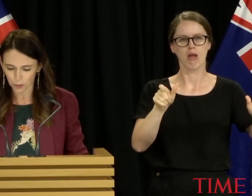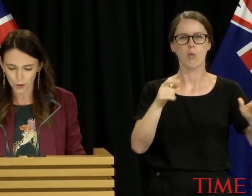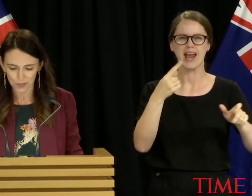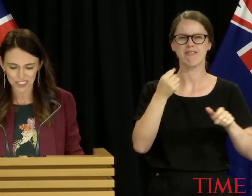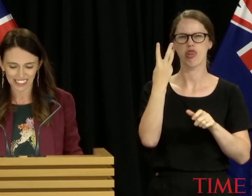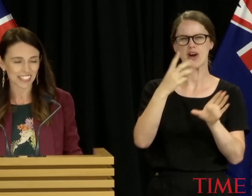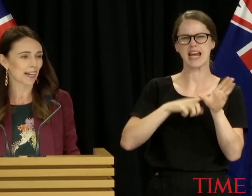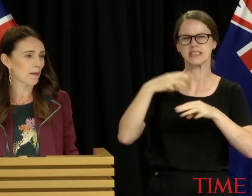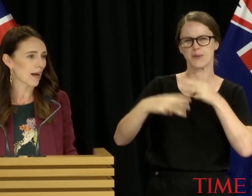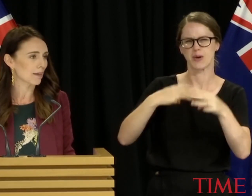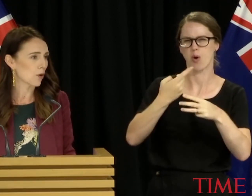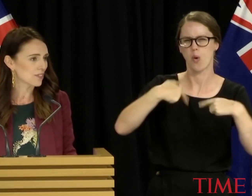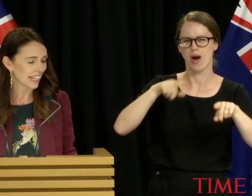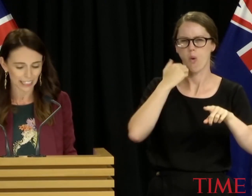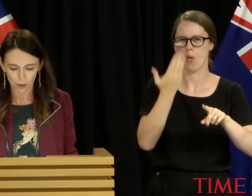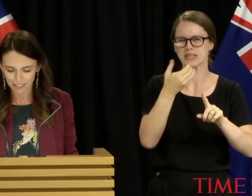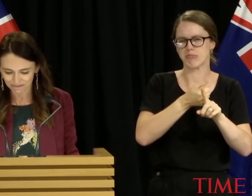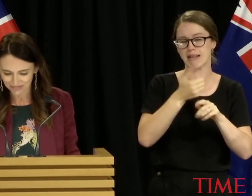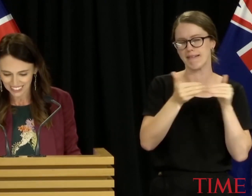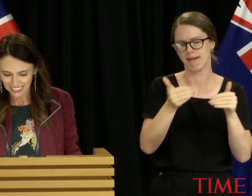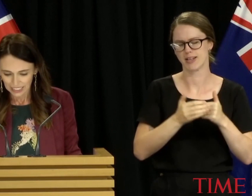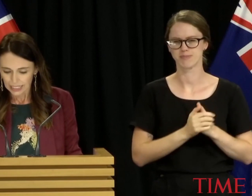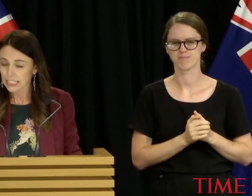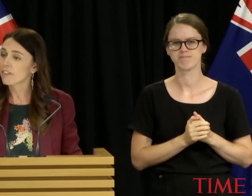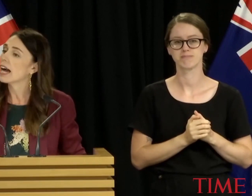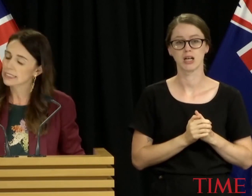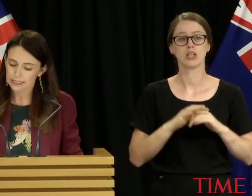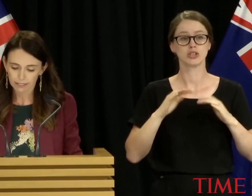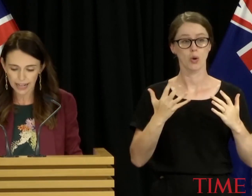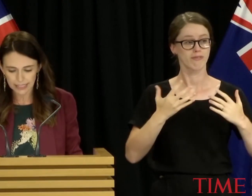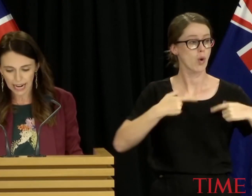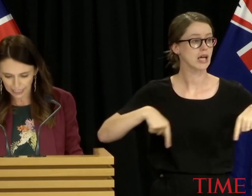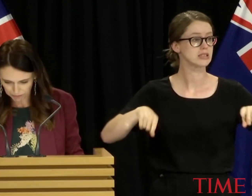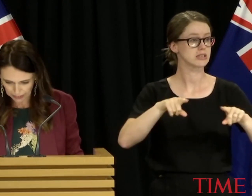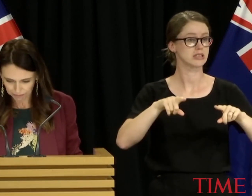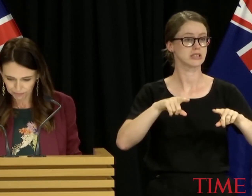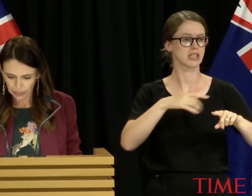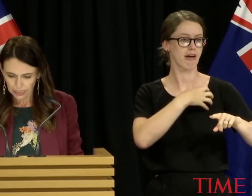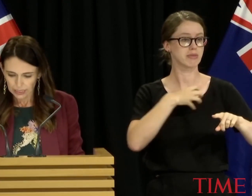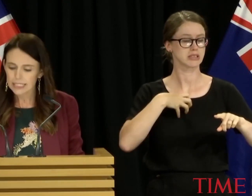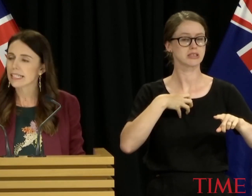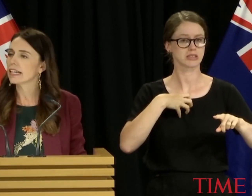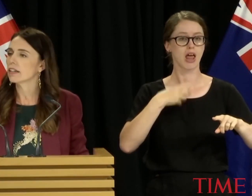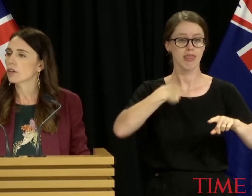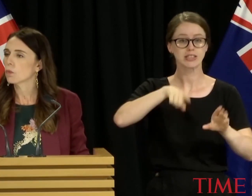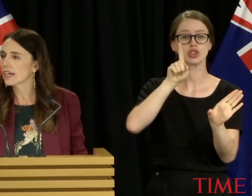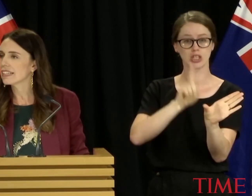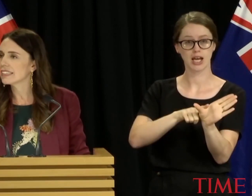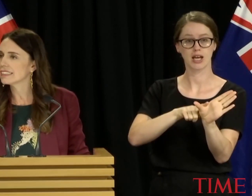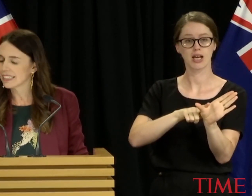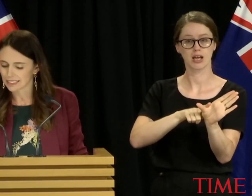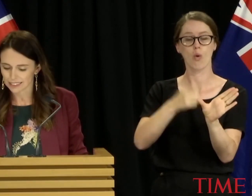means we're all constantly in campaign mode anyway. As for us as a government, this year